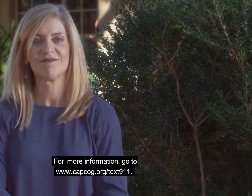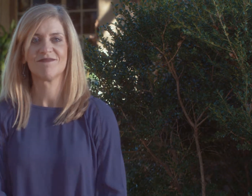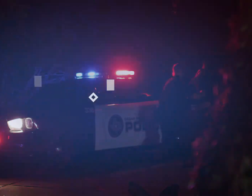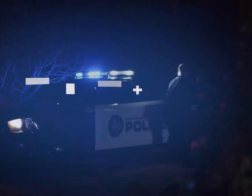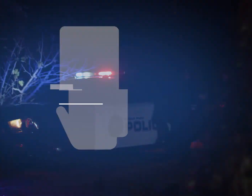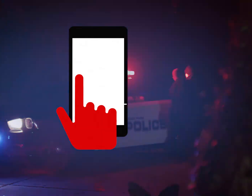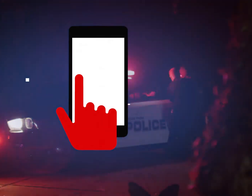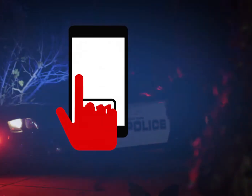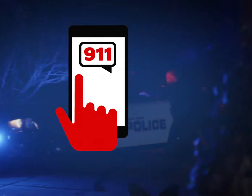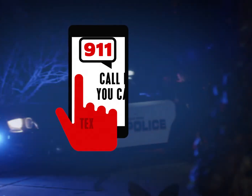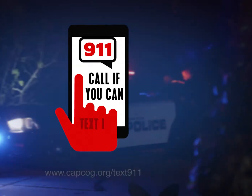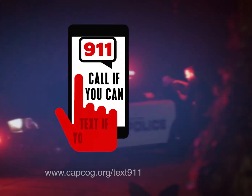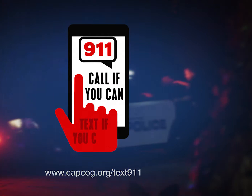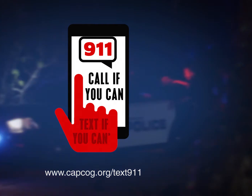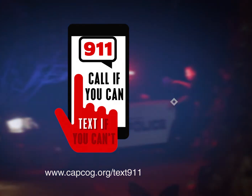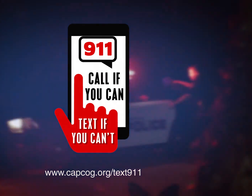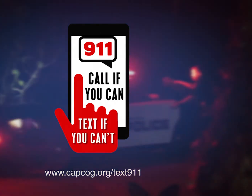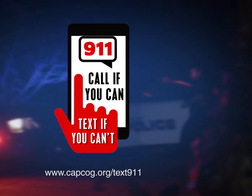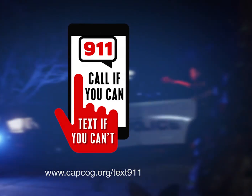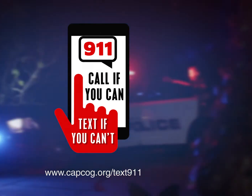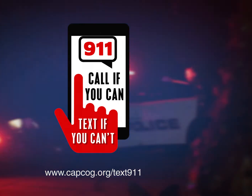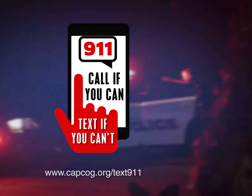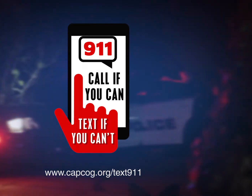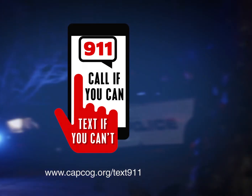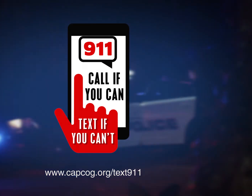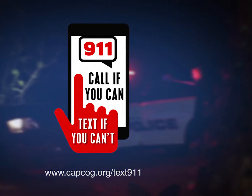forward slash text 911. . . . . . . . . .